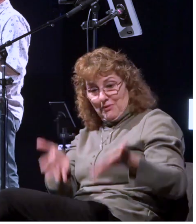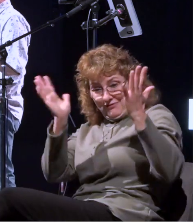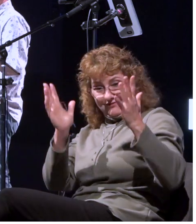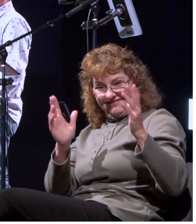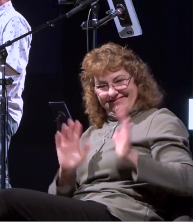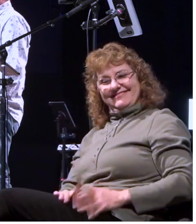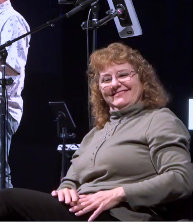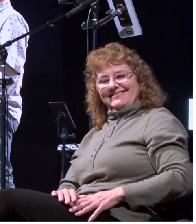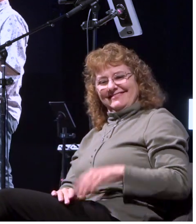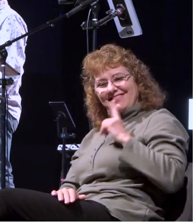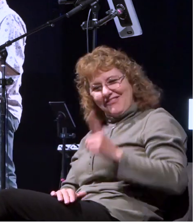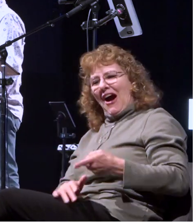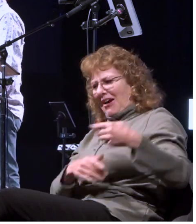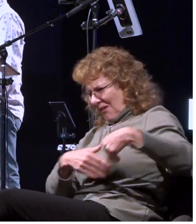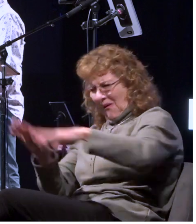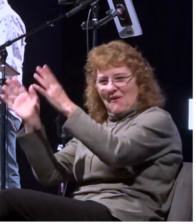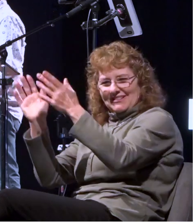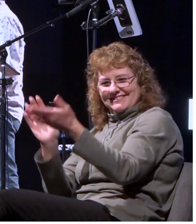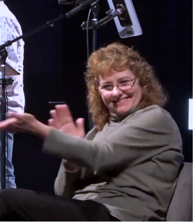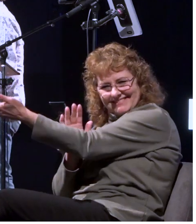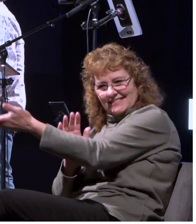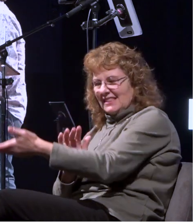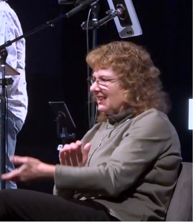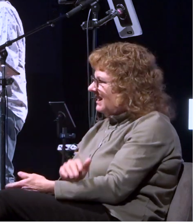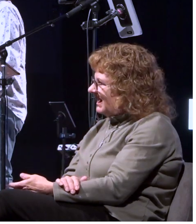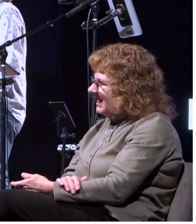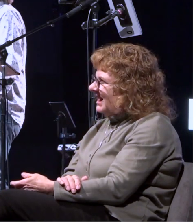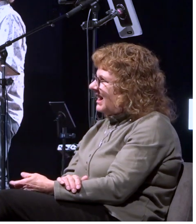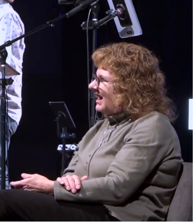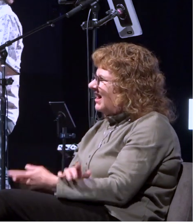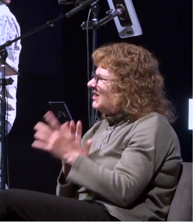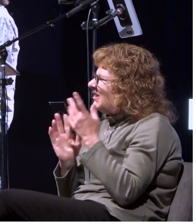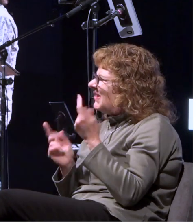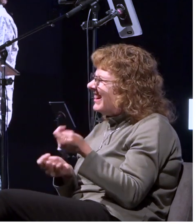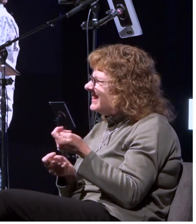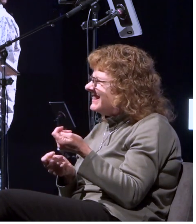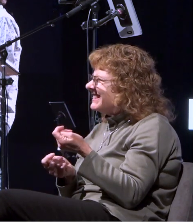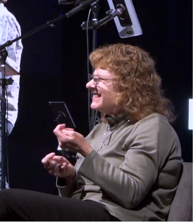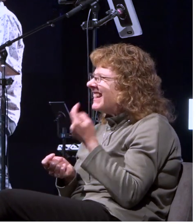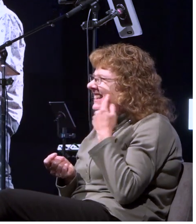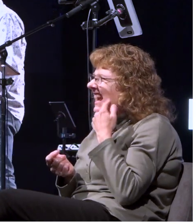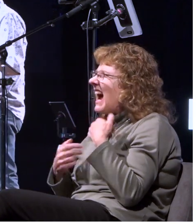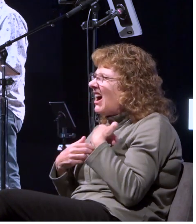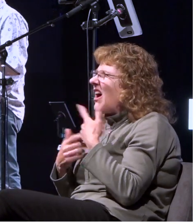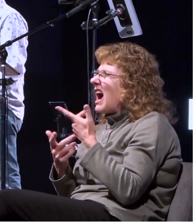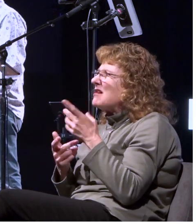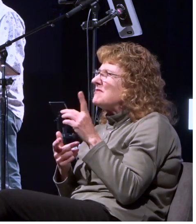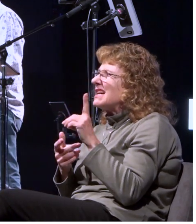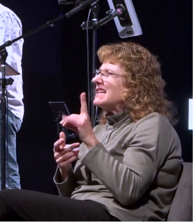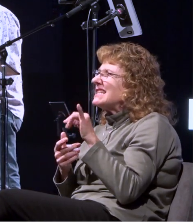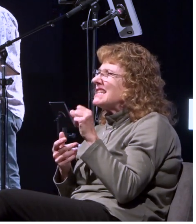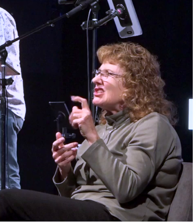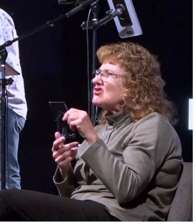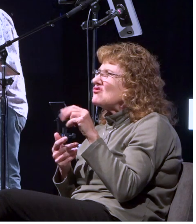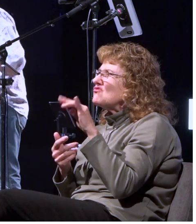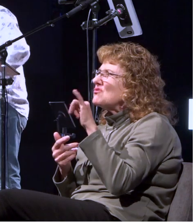take it go do what you're going to do i couldn't get it through my mind being an armor all distributor right and and the point is